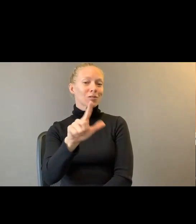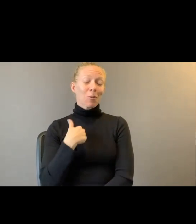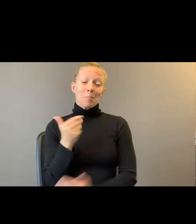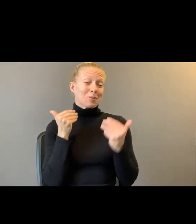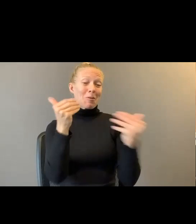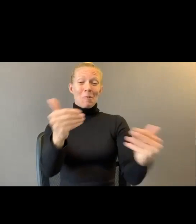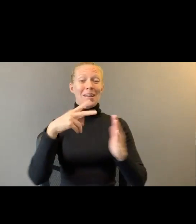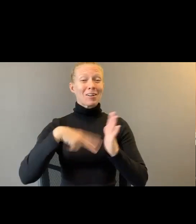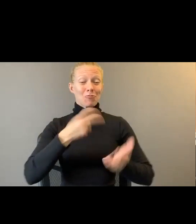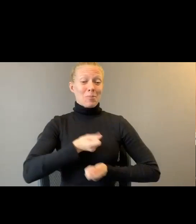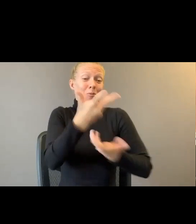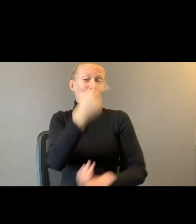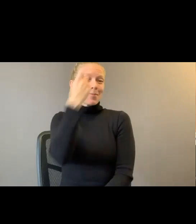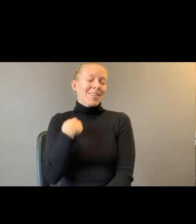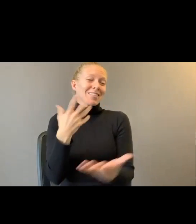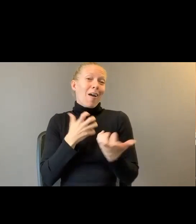I want to hear them.